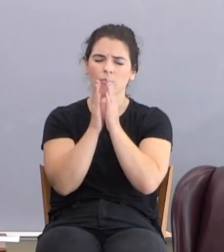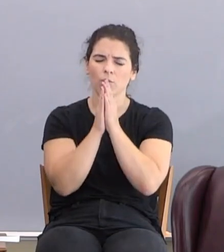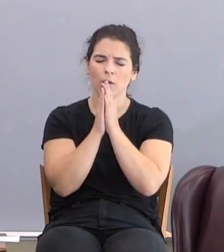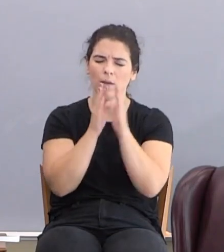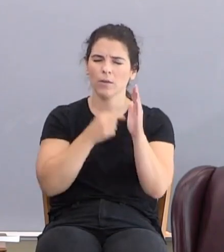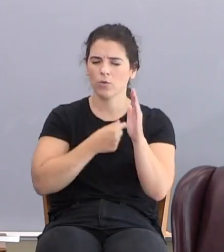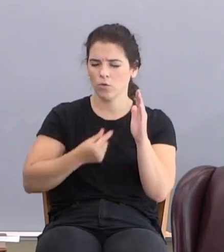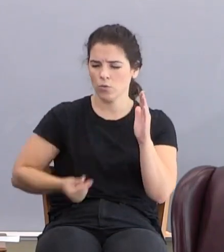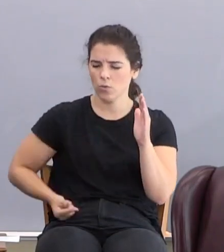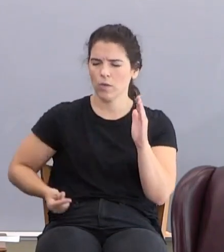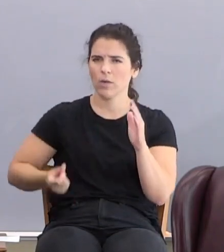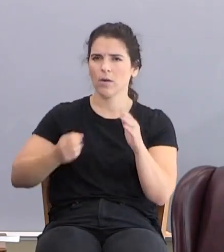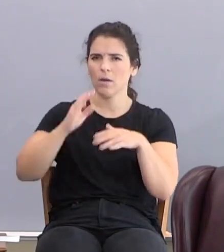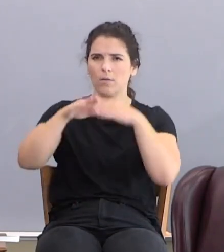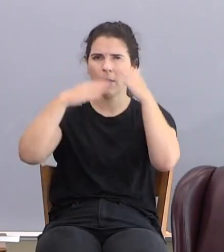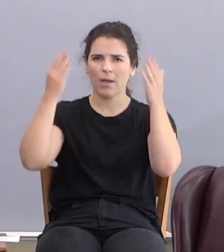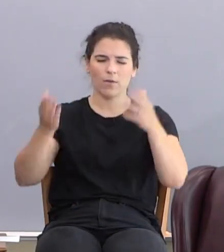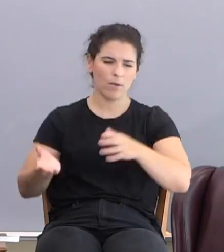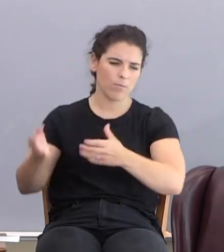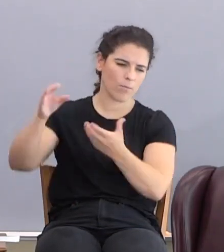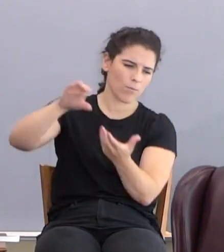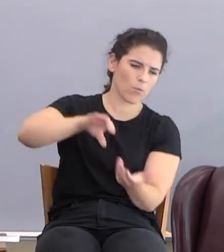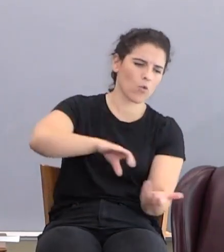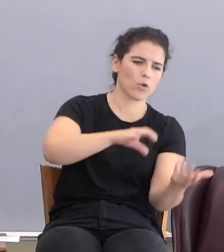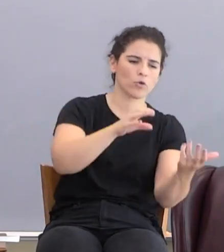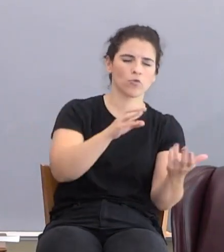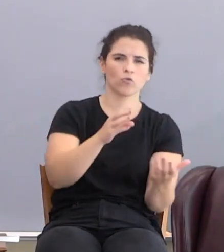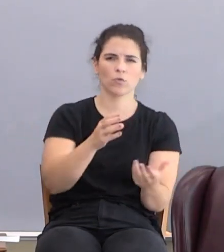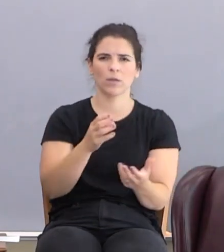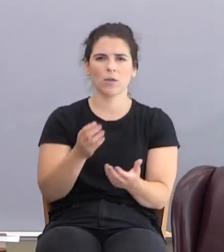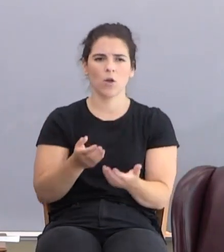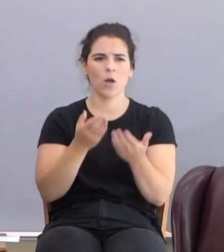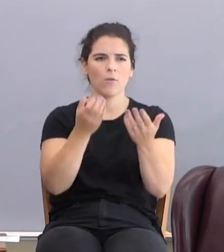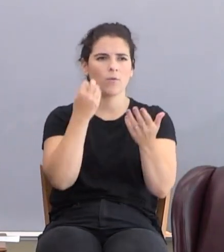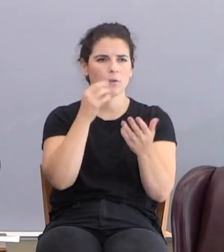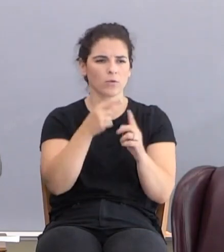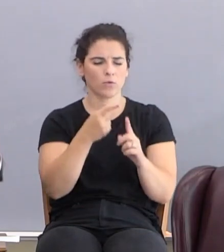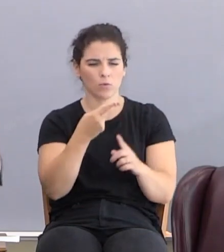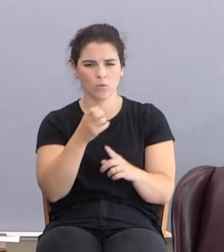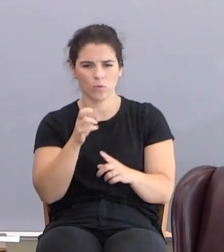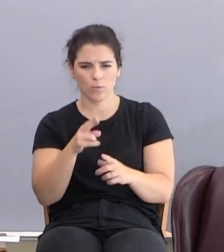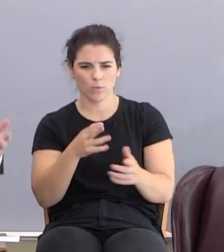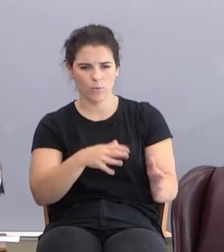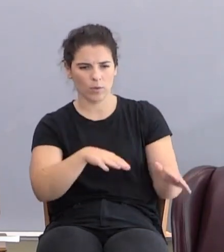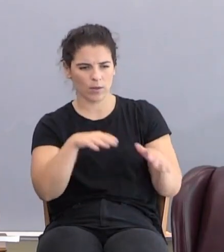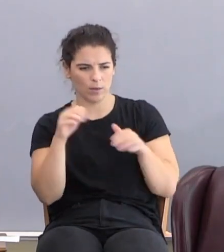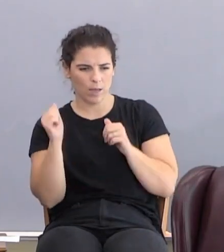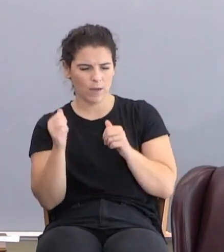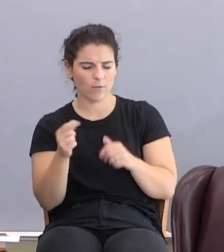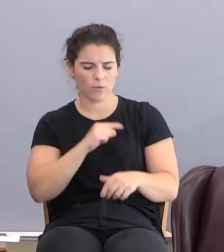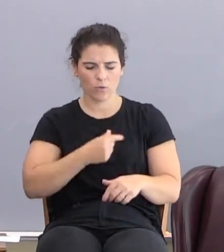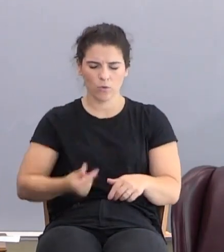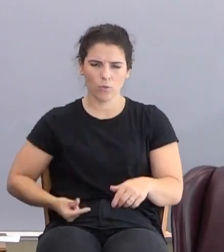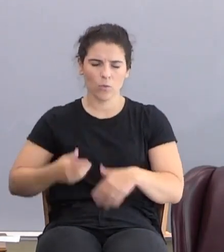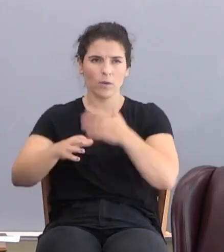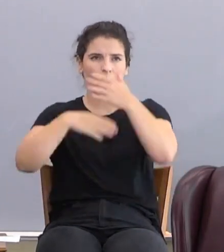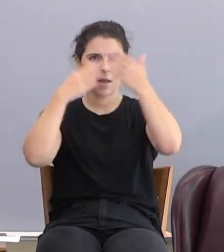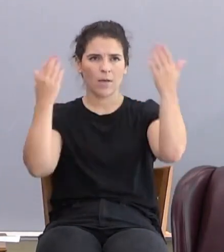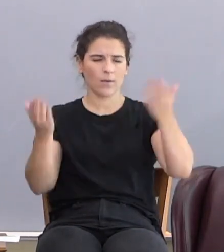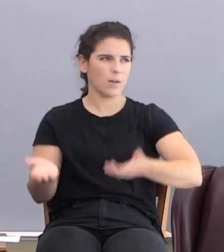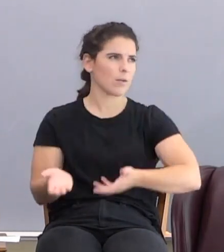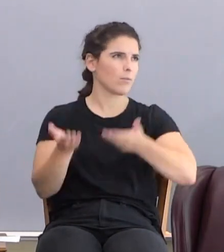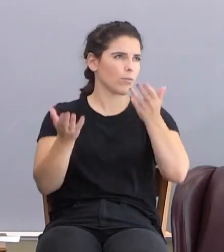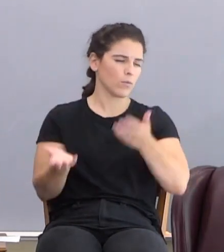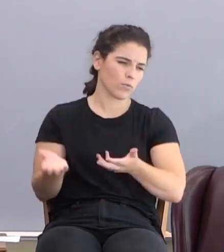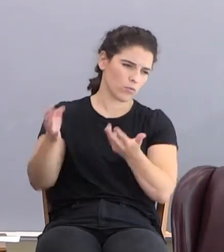Heaven, and pour out drink offerings to her. Verse 18, but since we left off to burn incense to the Queen of Heaven, pour out drink offerings unto